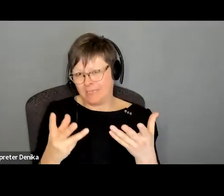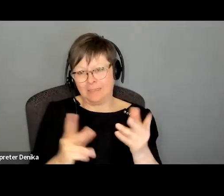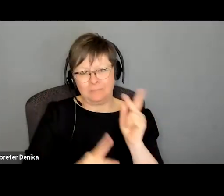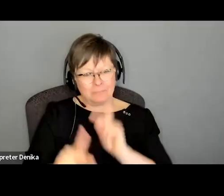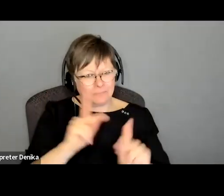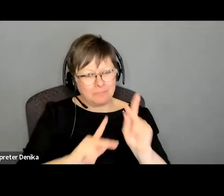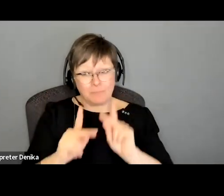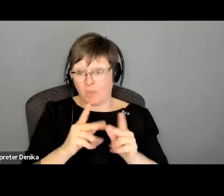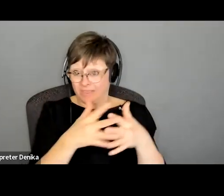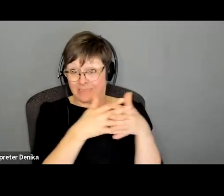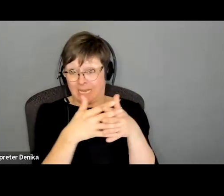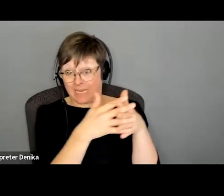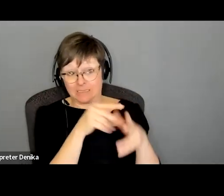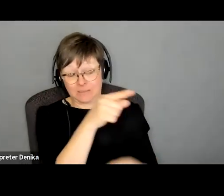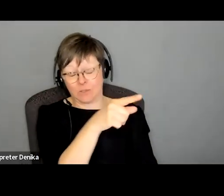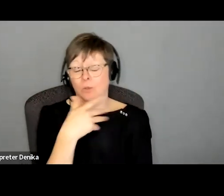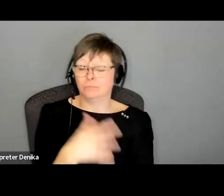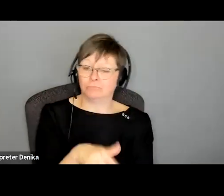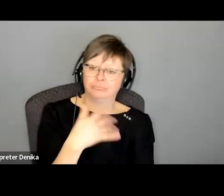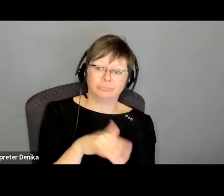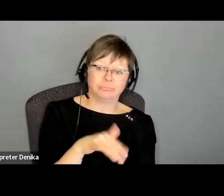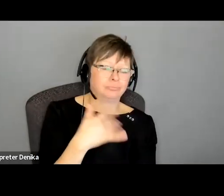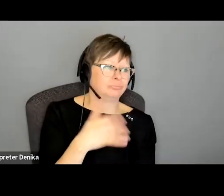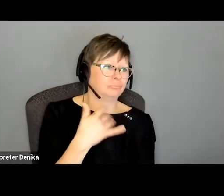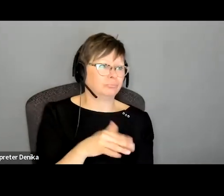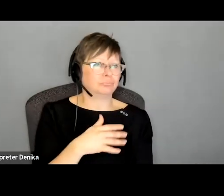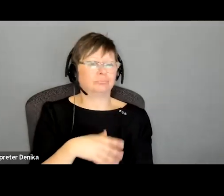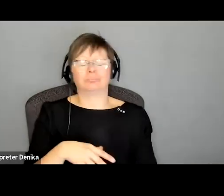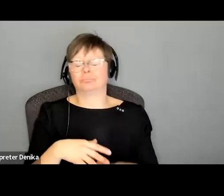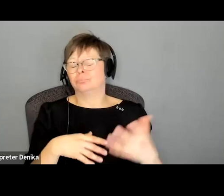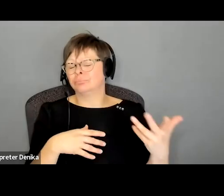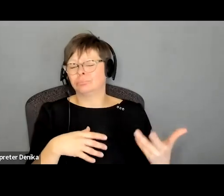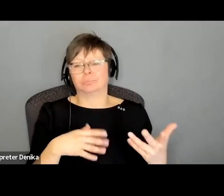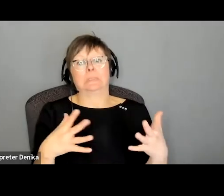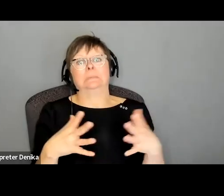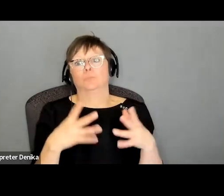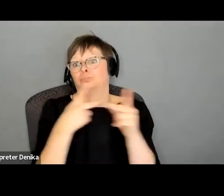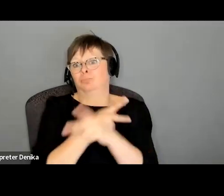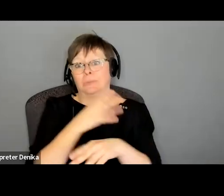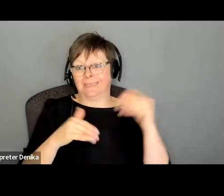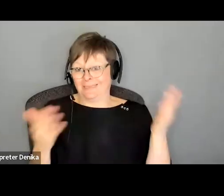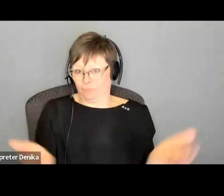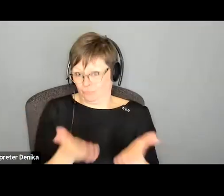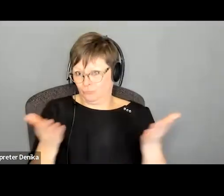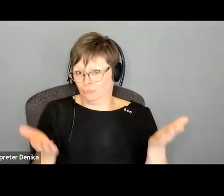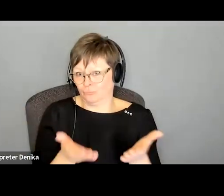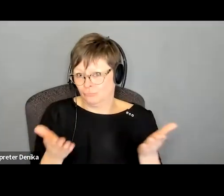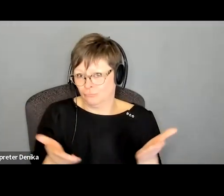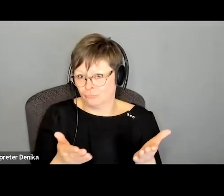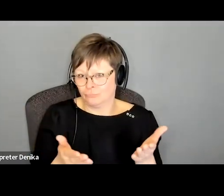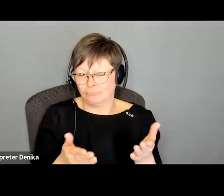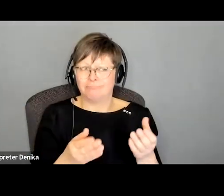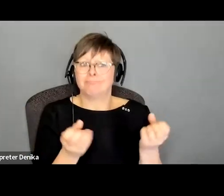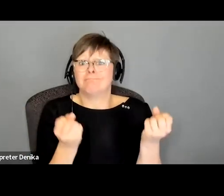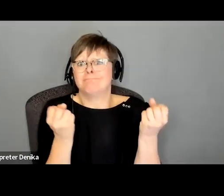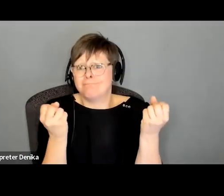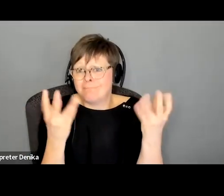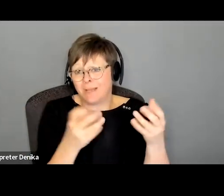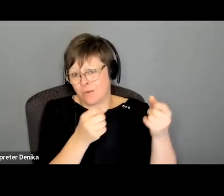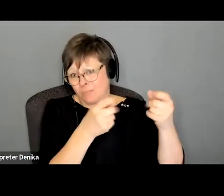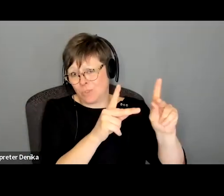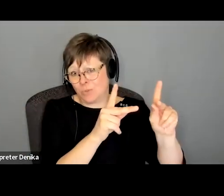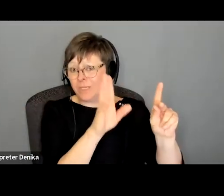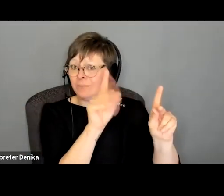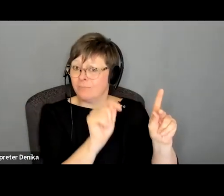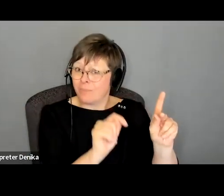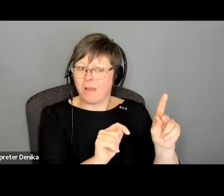in the states is you know 10 to 100 times what we we do here i think in canada there's more opportunities but of course there's less in